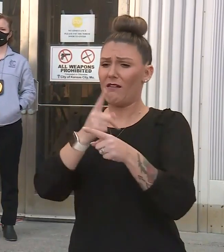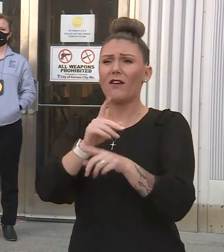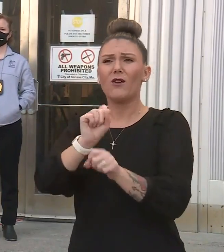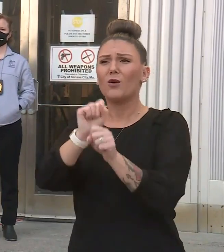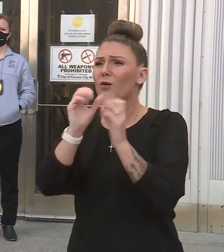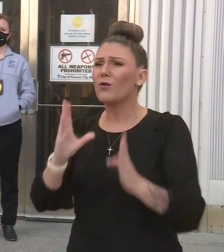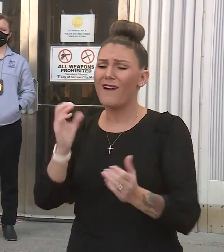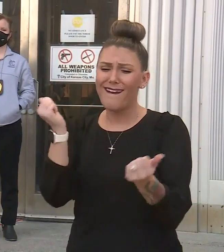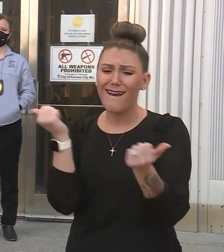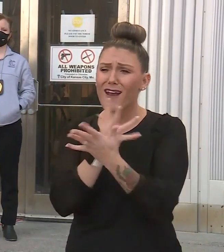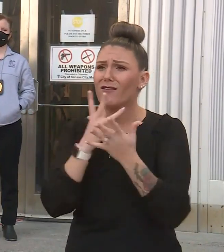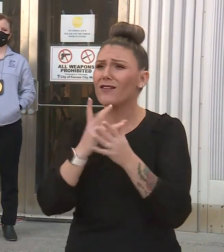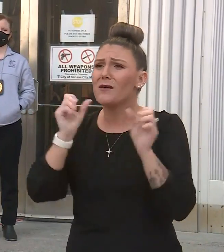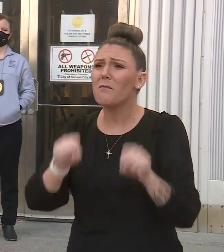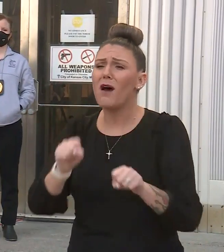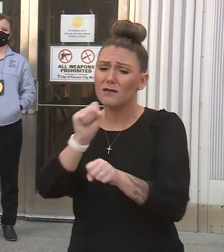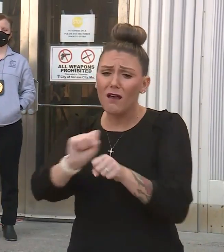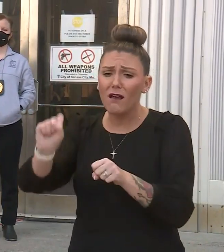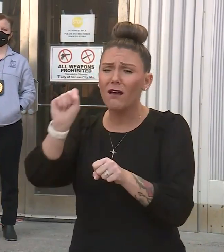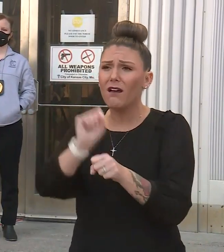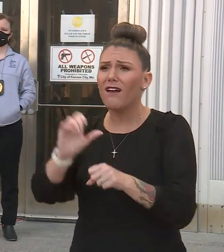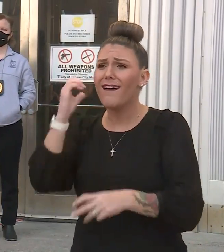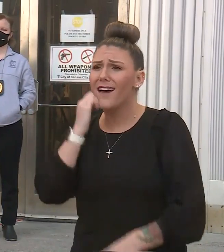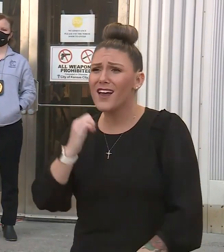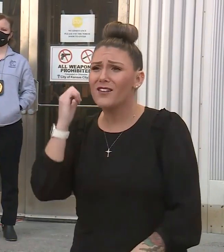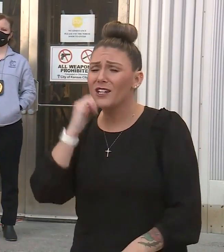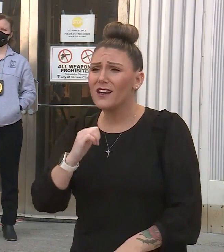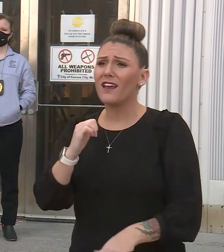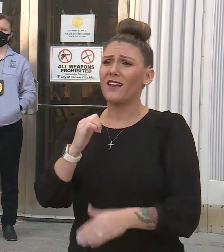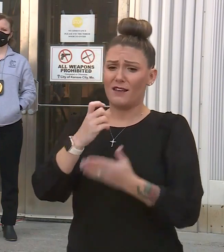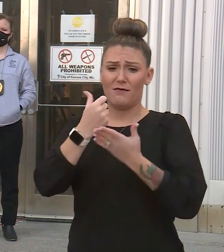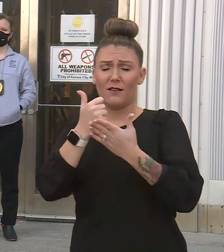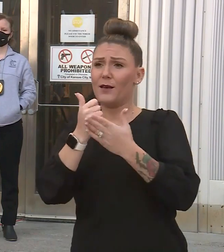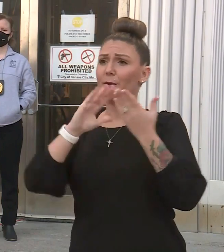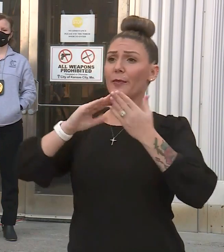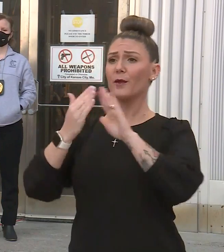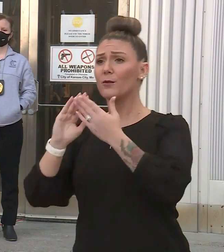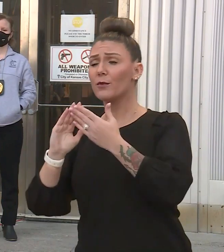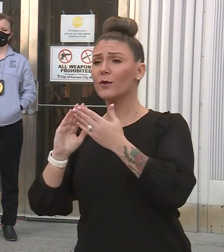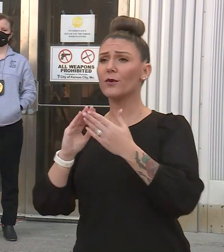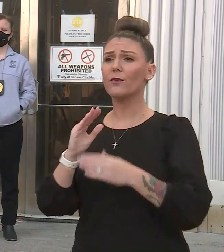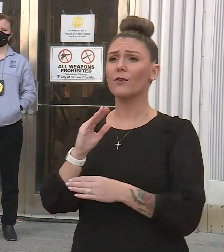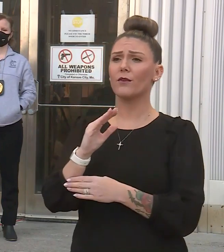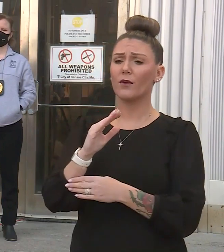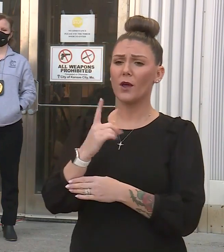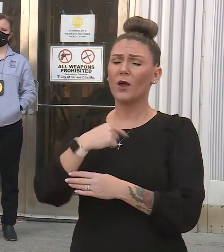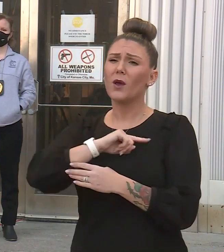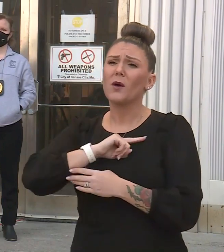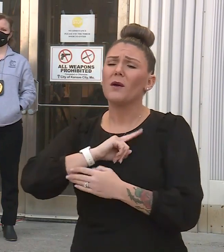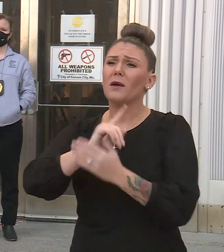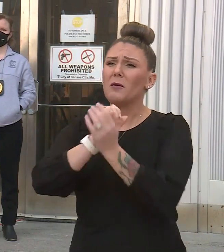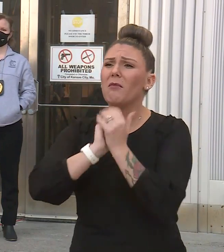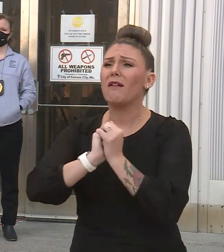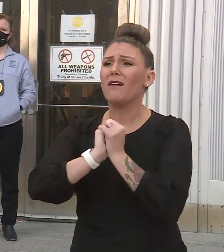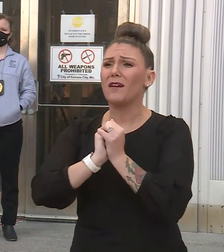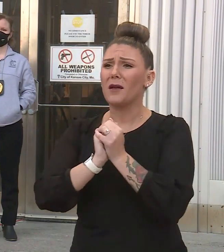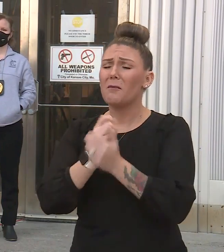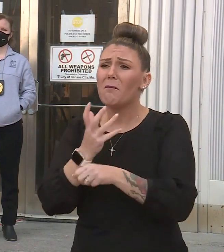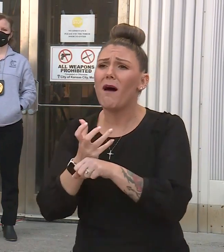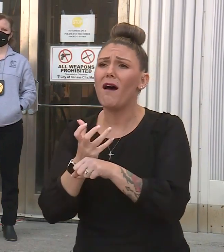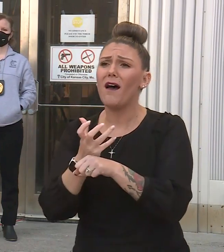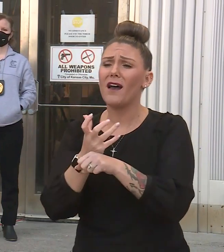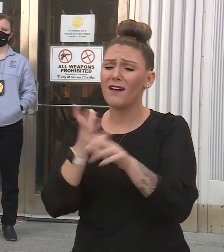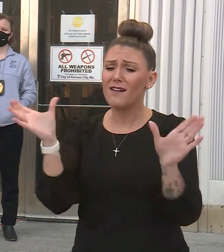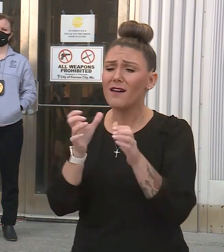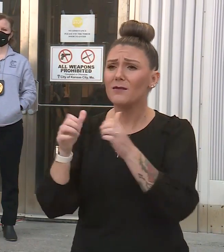everything we can on a daily basis to help our community. And we plead with all of you to